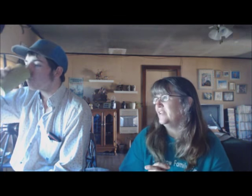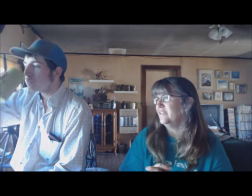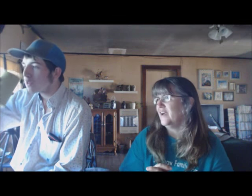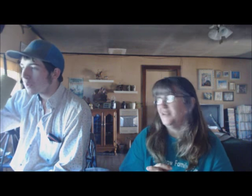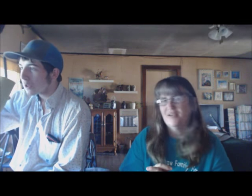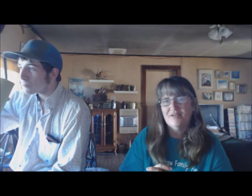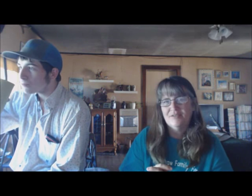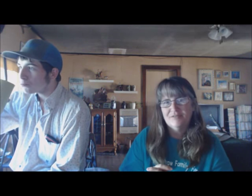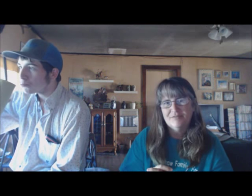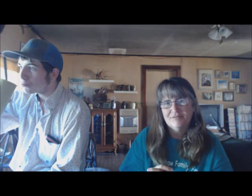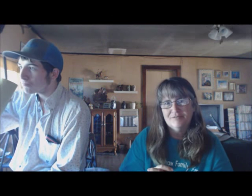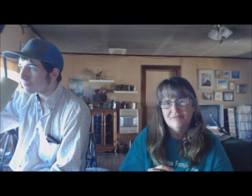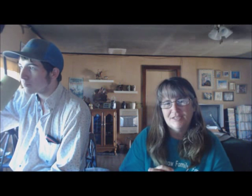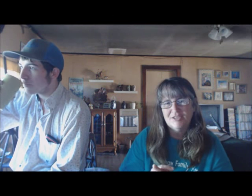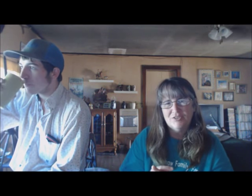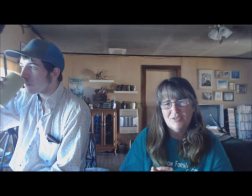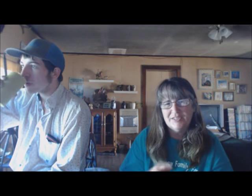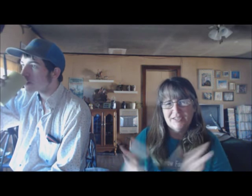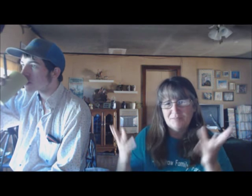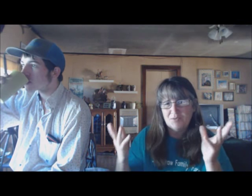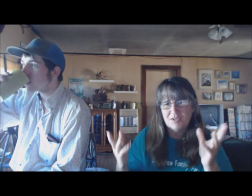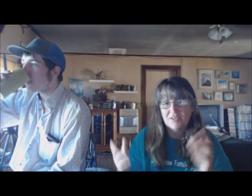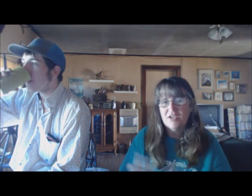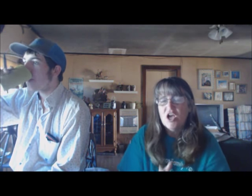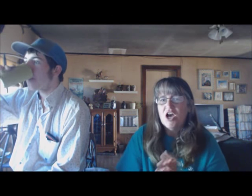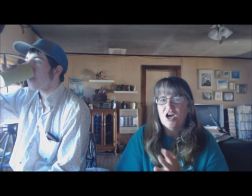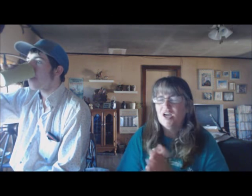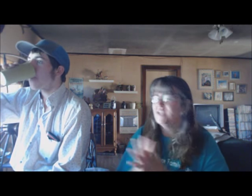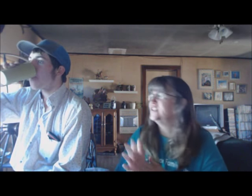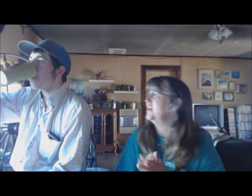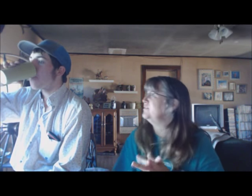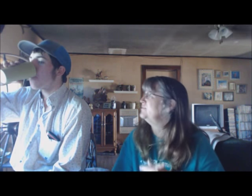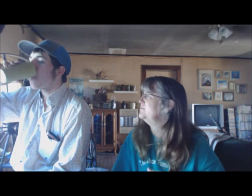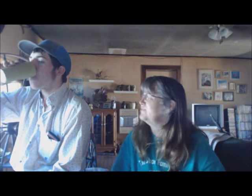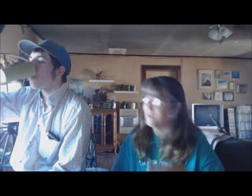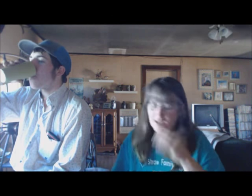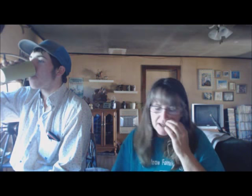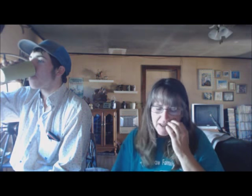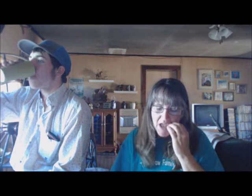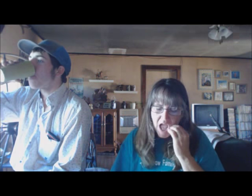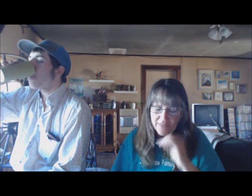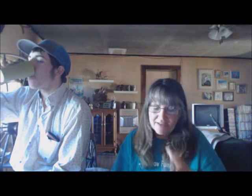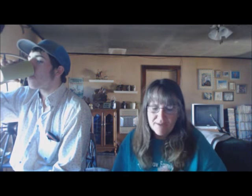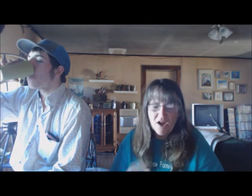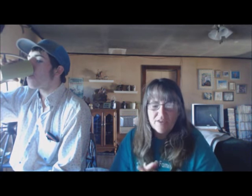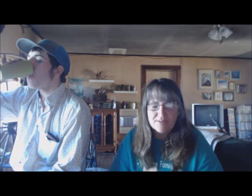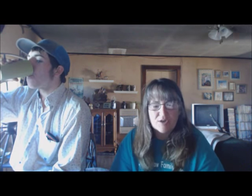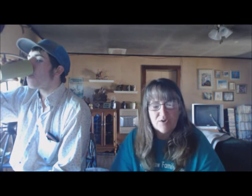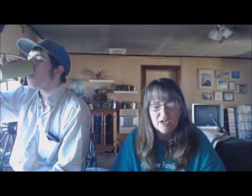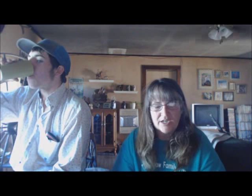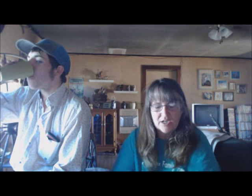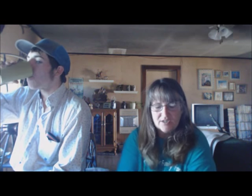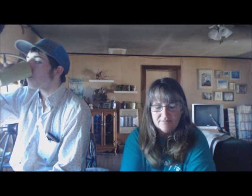think. I don't know. Illinois. Up north. All right. So, that's about all that's been going on here.